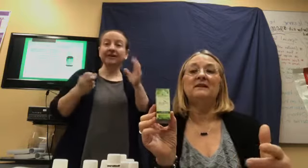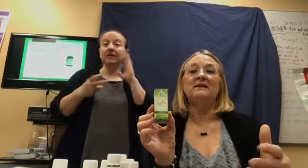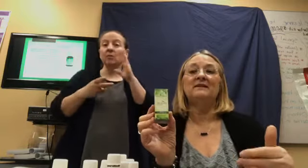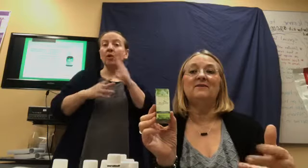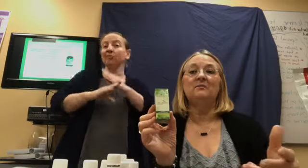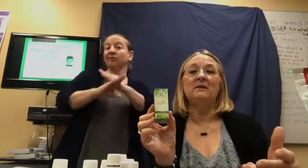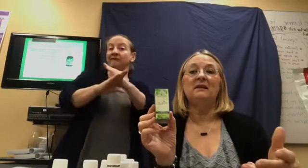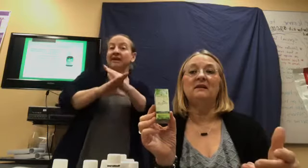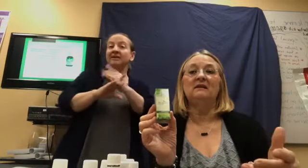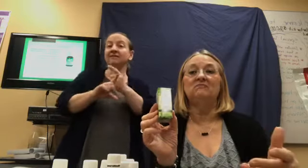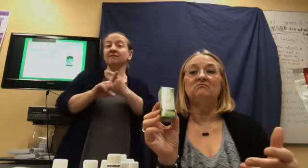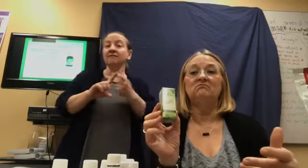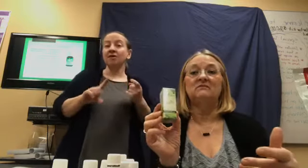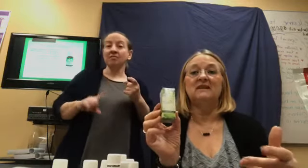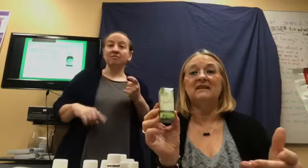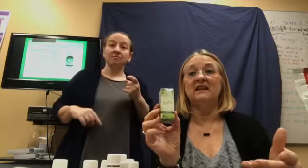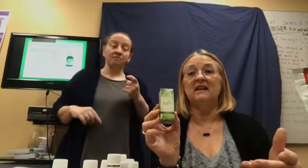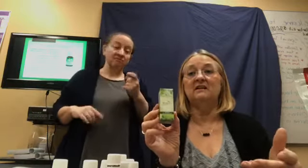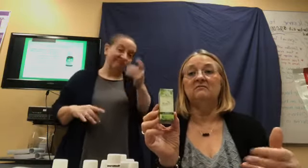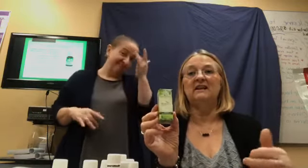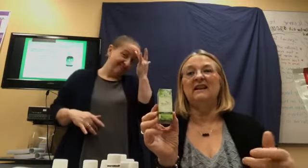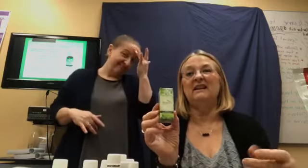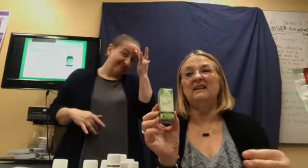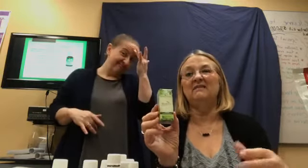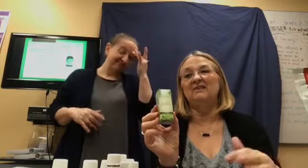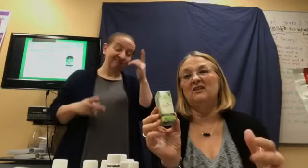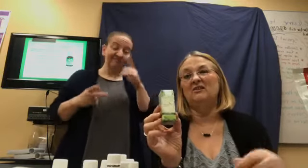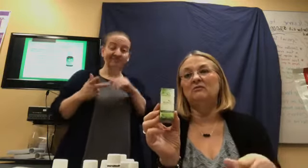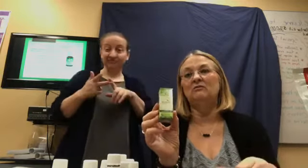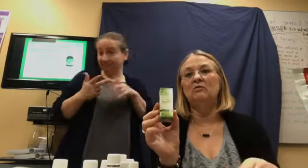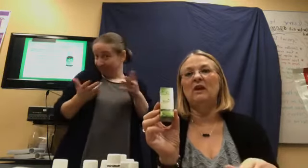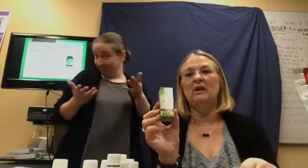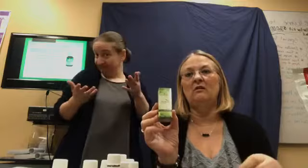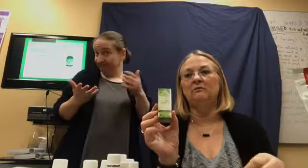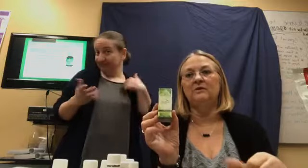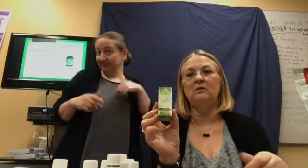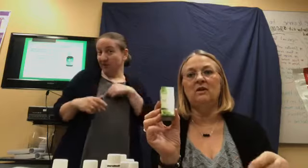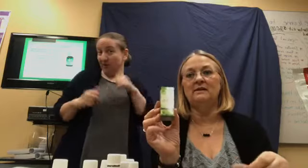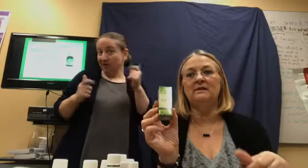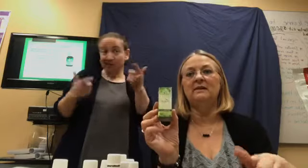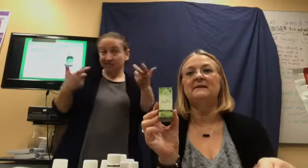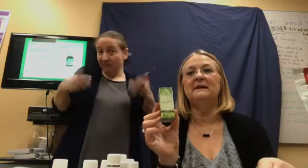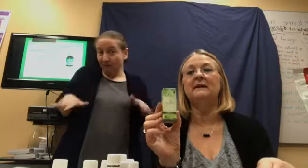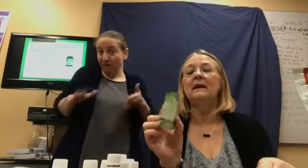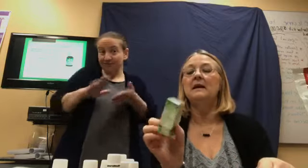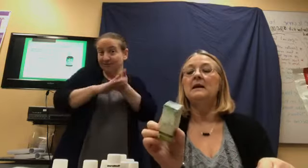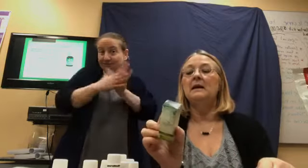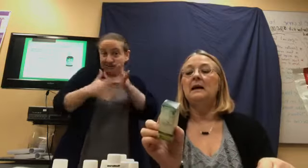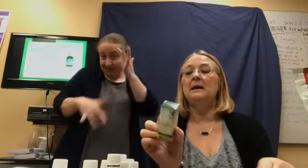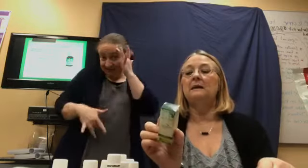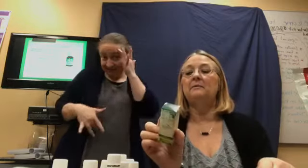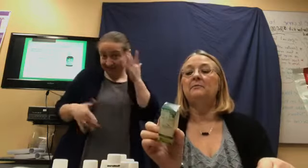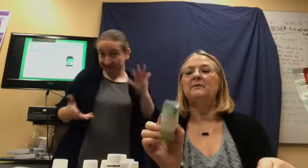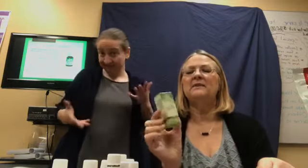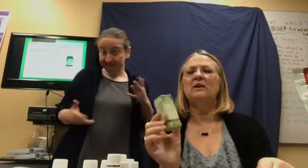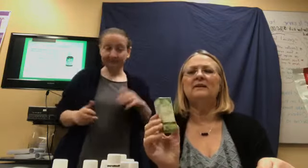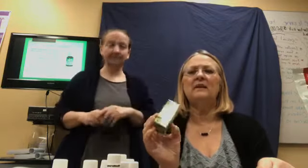us from being sick. And, you know, we all don't want to be sick. Um, so, I think